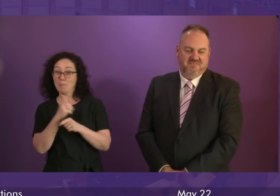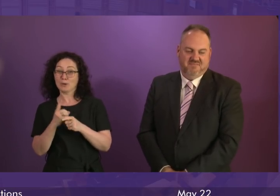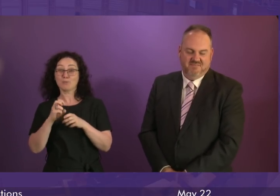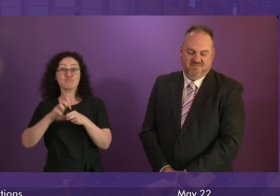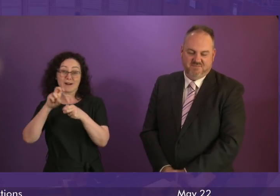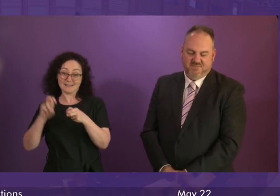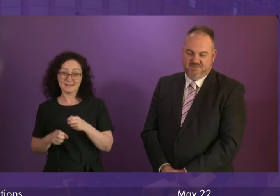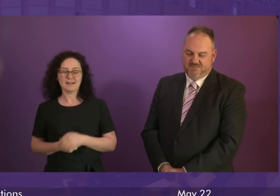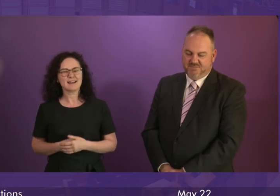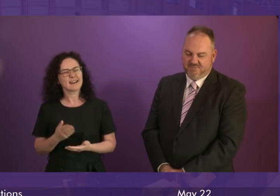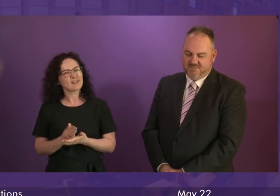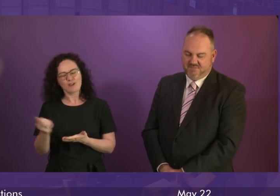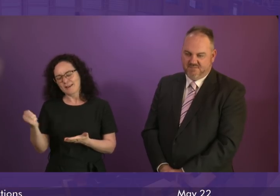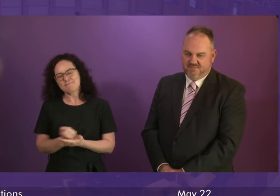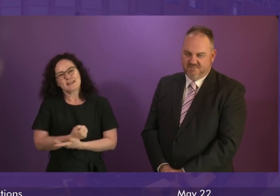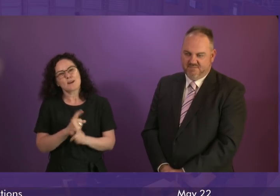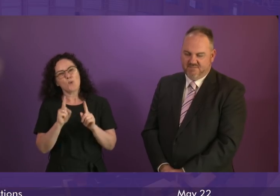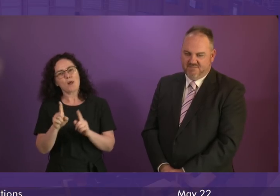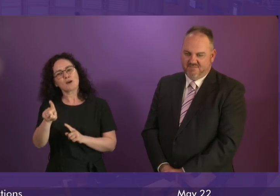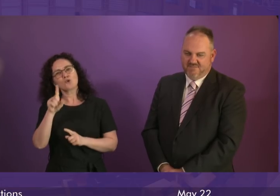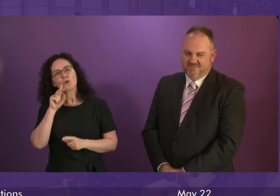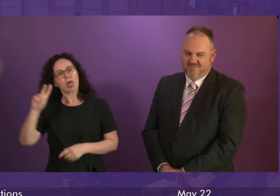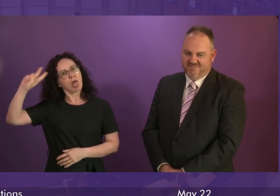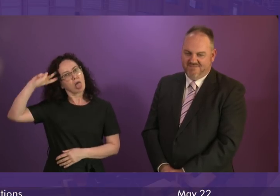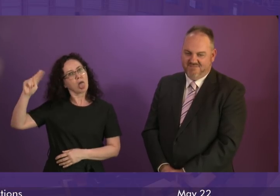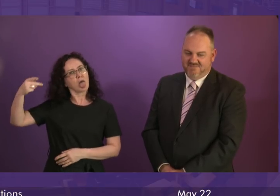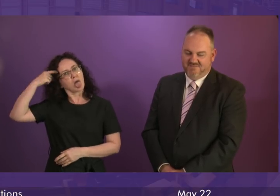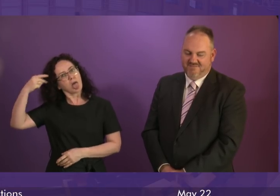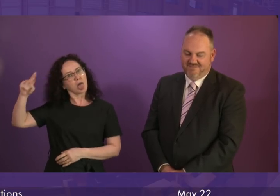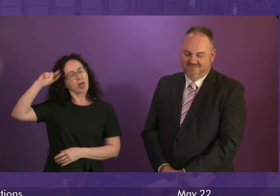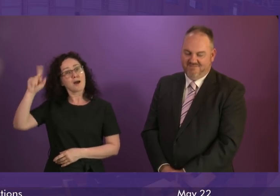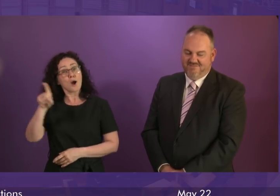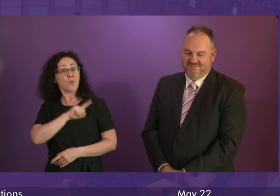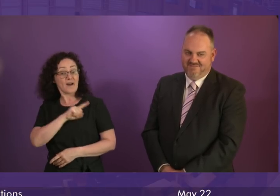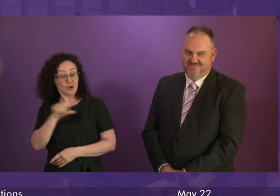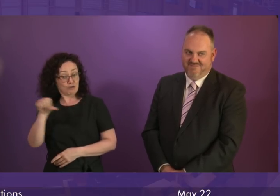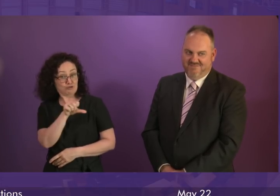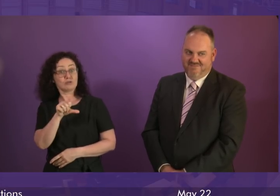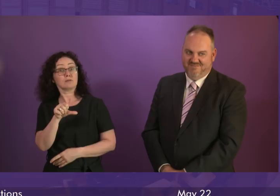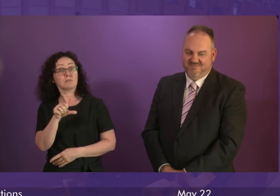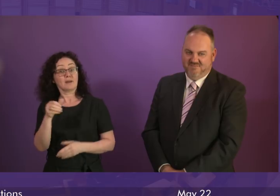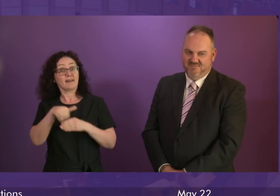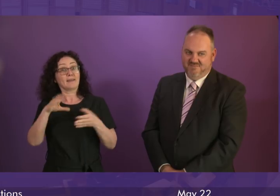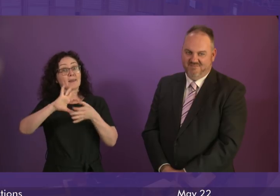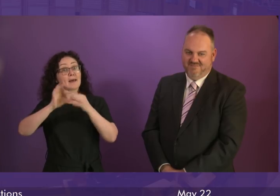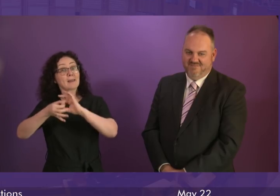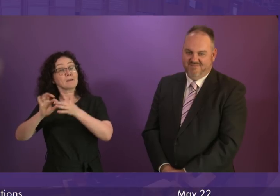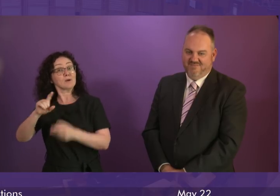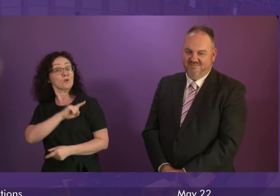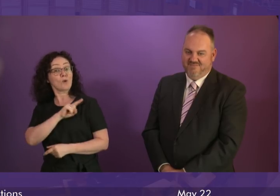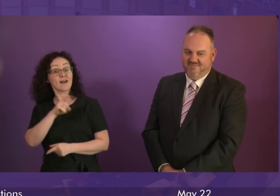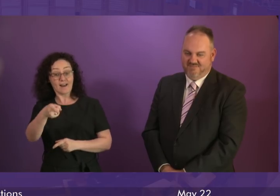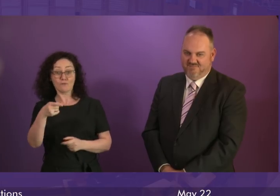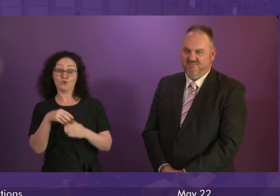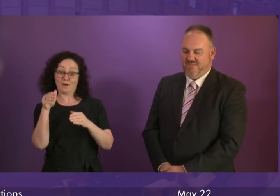a pity that flip-flopping is not an Olympic sport, because Ruth Davidson would be a guaranteed gold medal